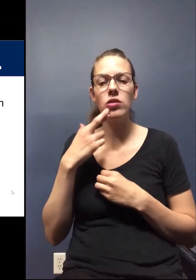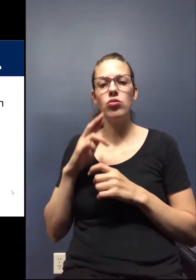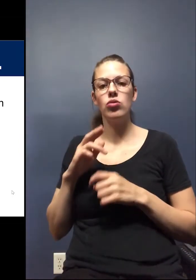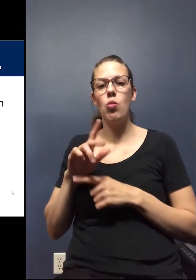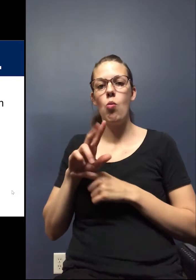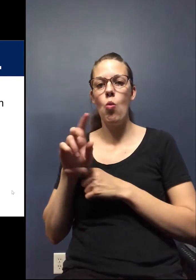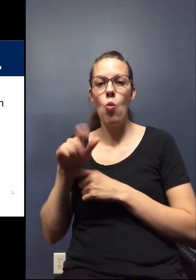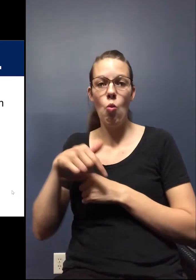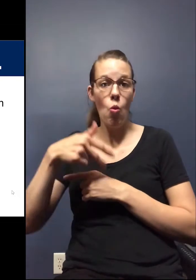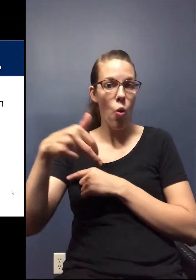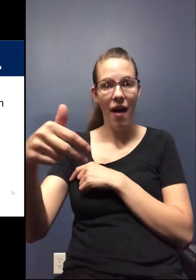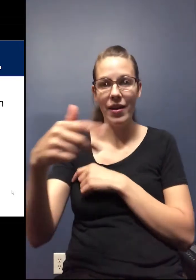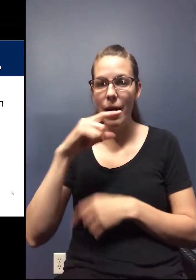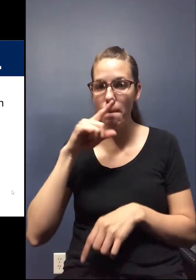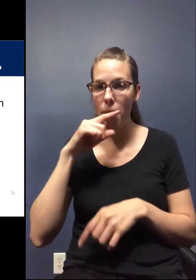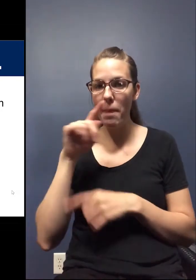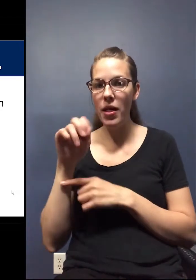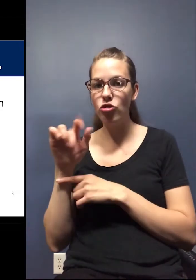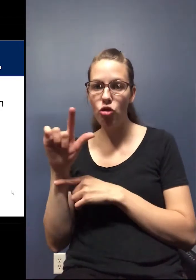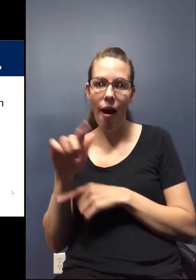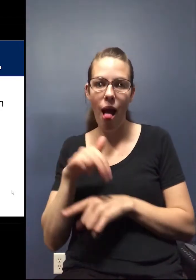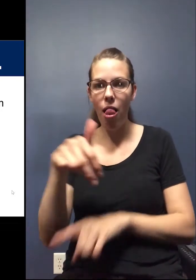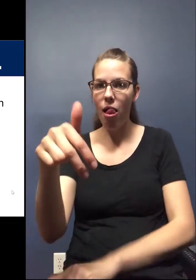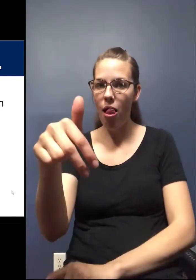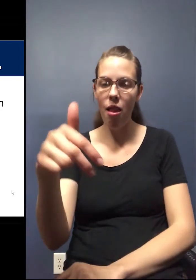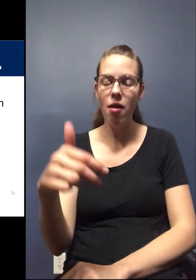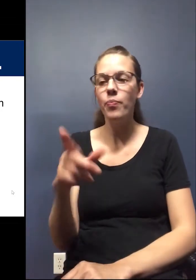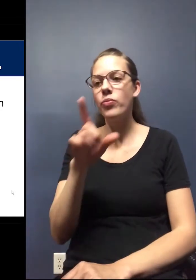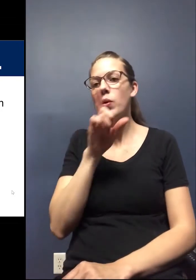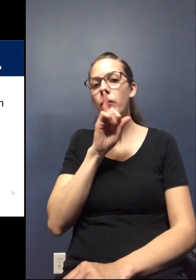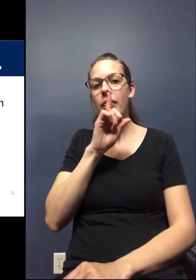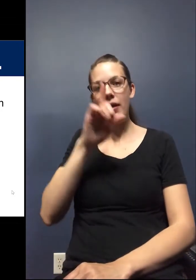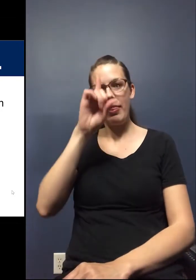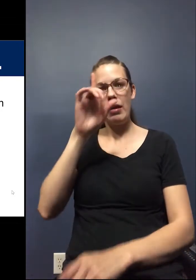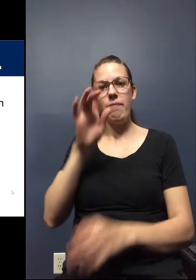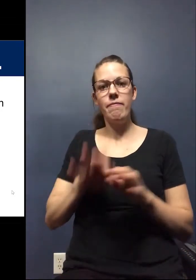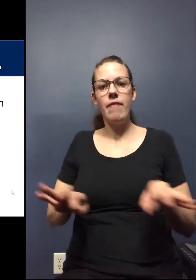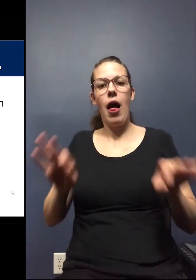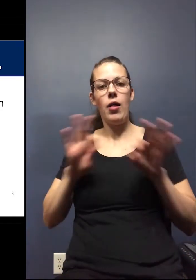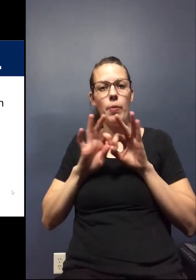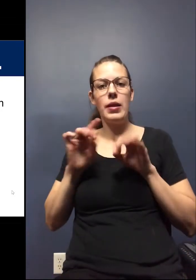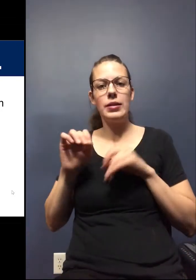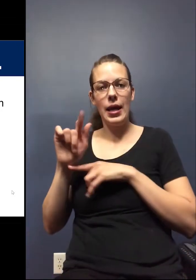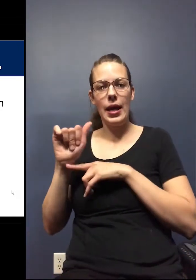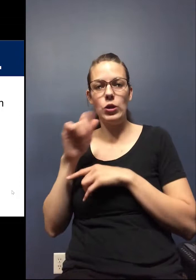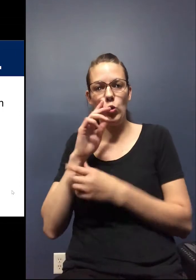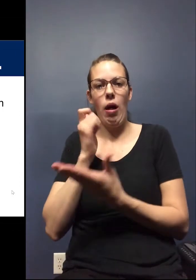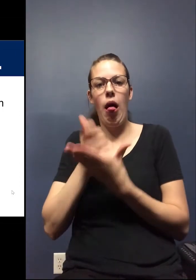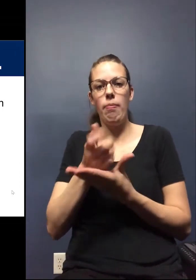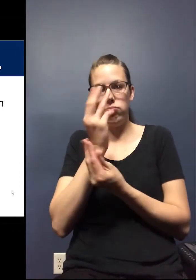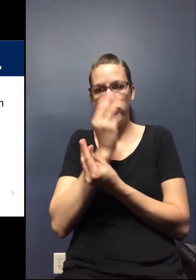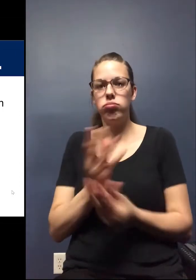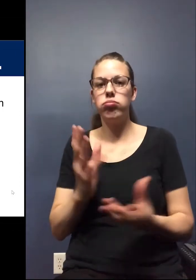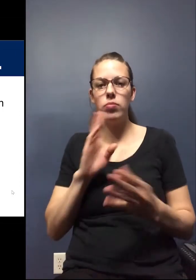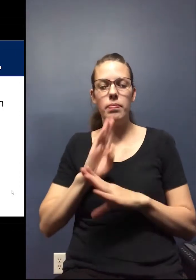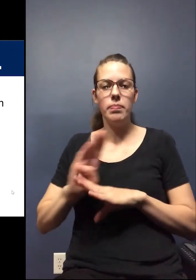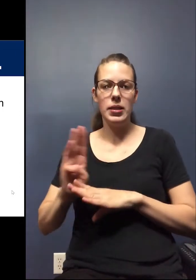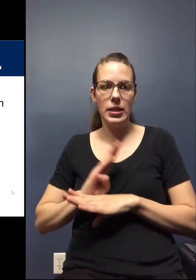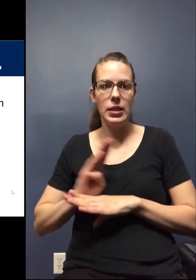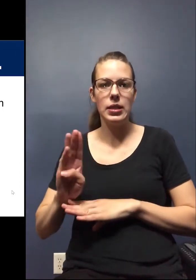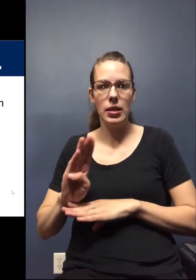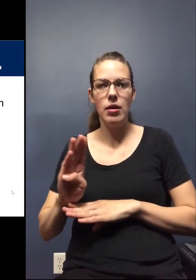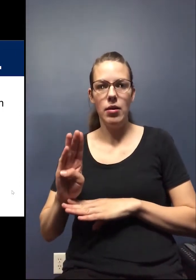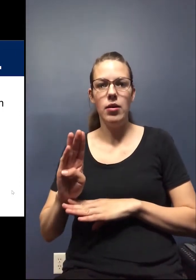walking on a public trail? We think it's really going to be some valuable data to help inform our businesses